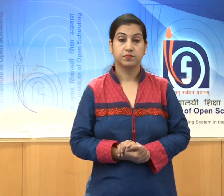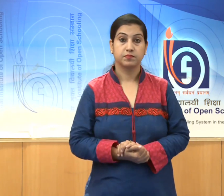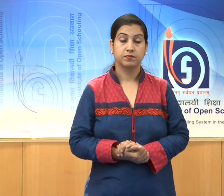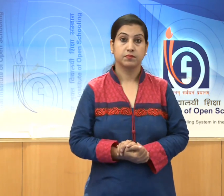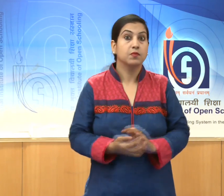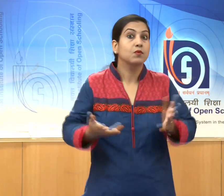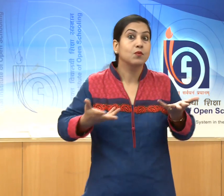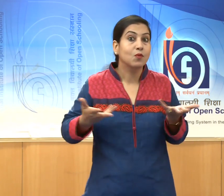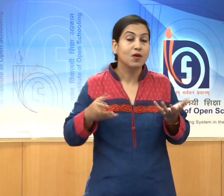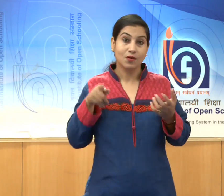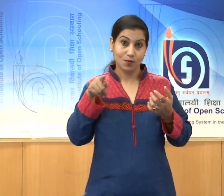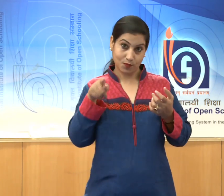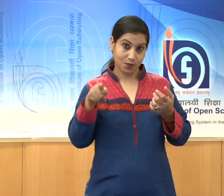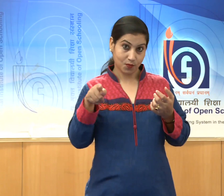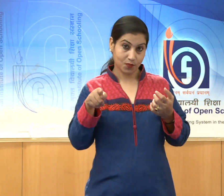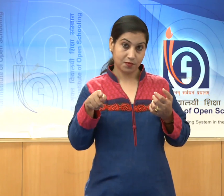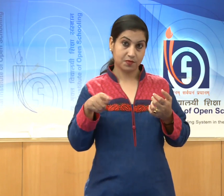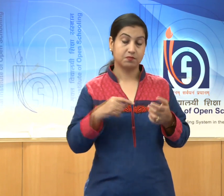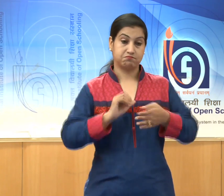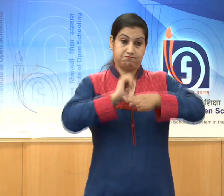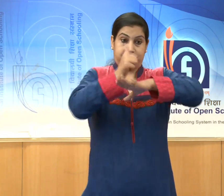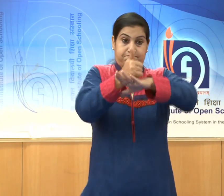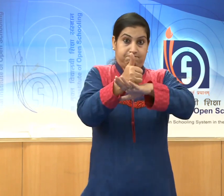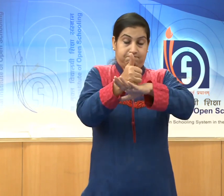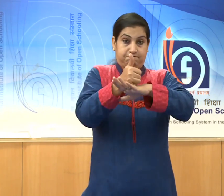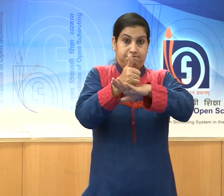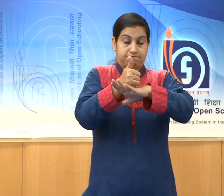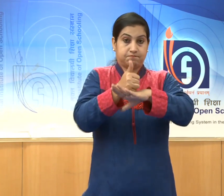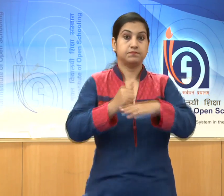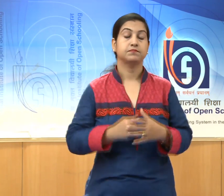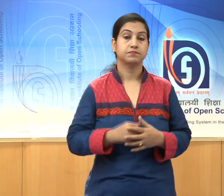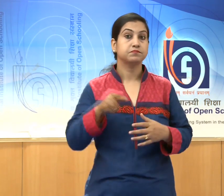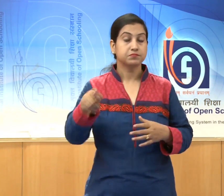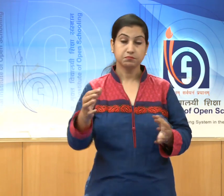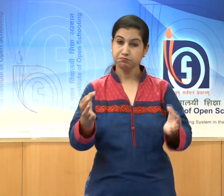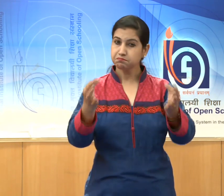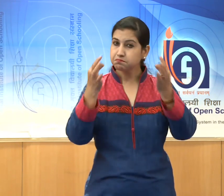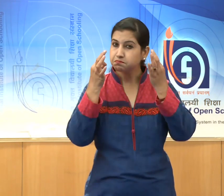because of his administration